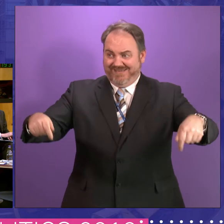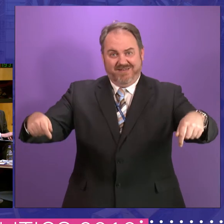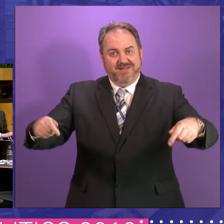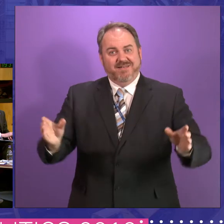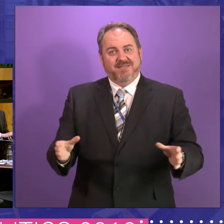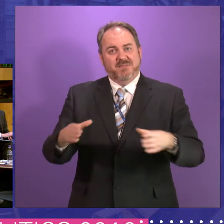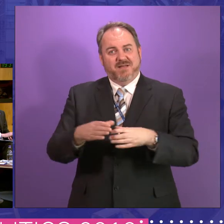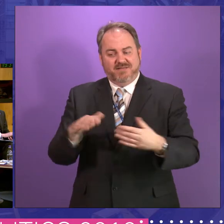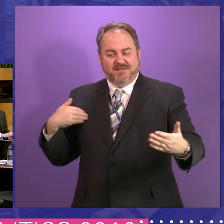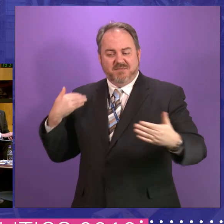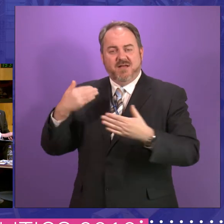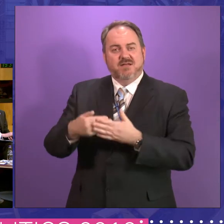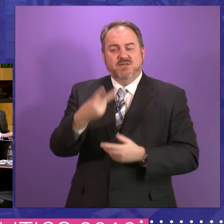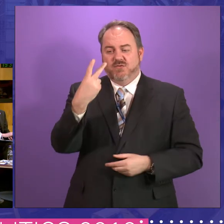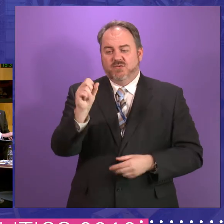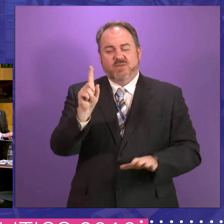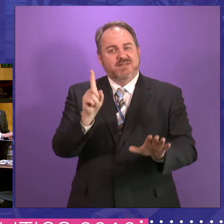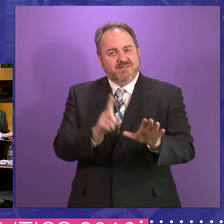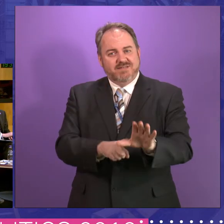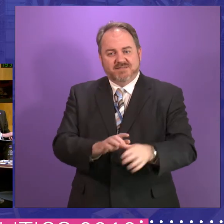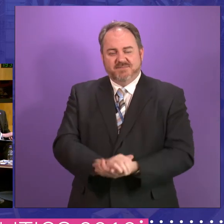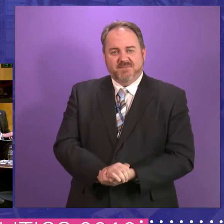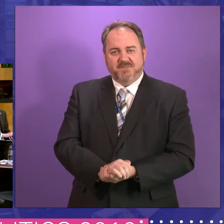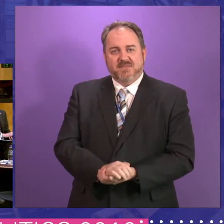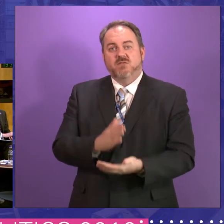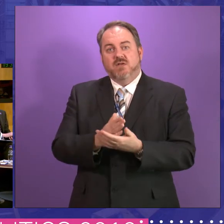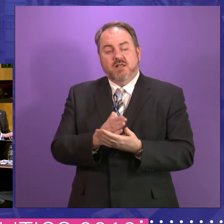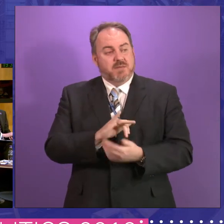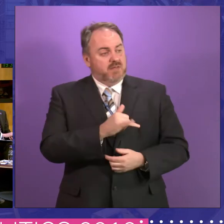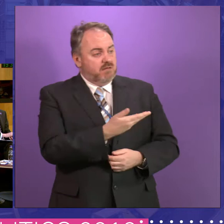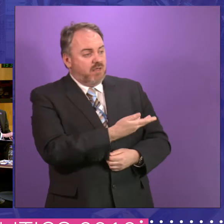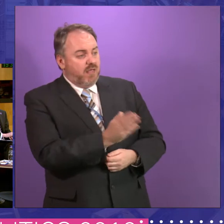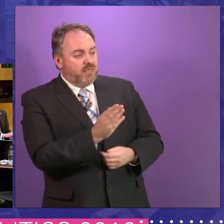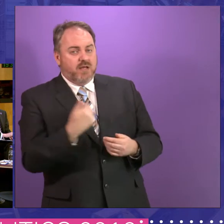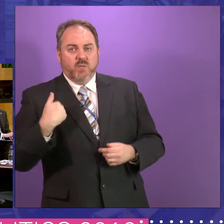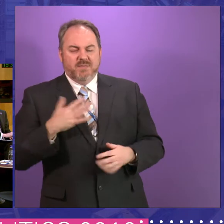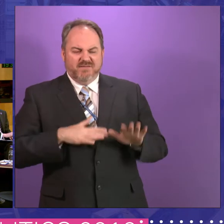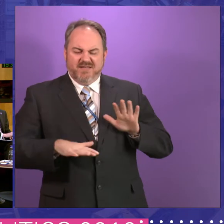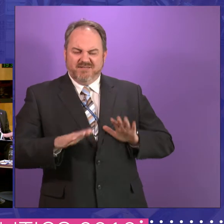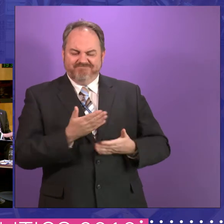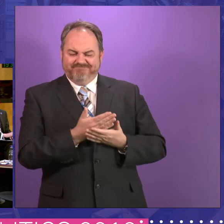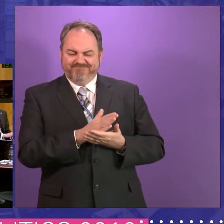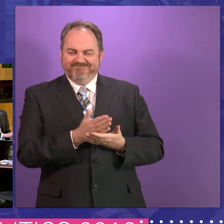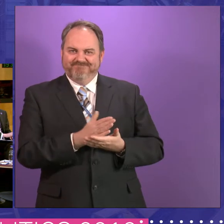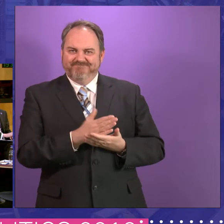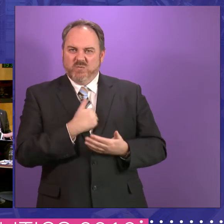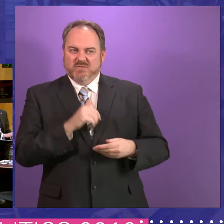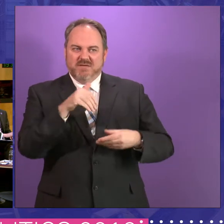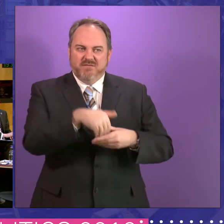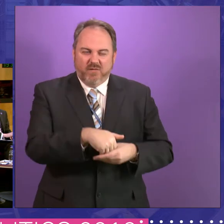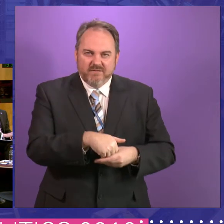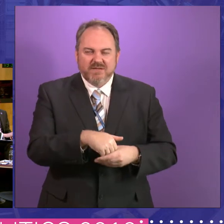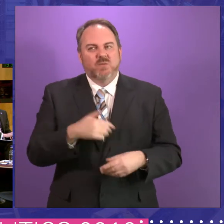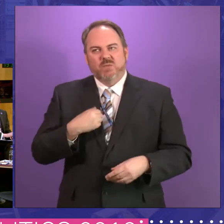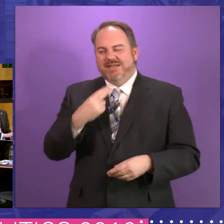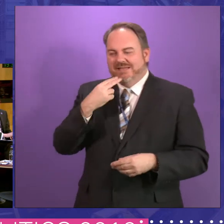over the last 20 years. But there may be other women who still feel inhibited. And I think there's maybe still a